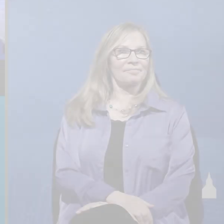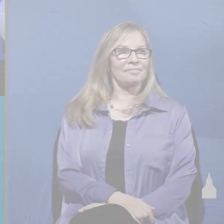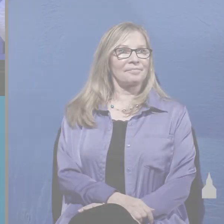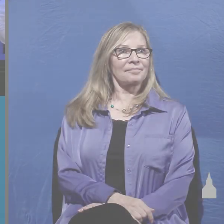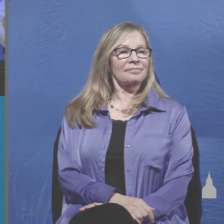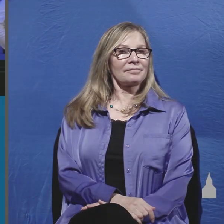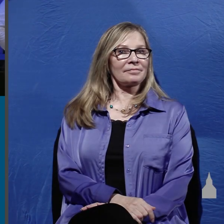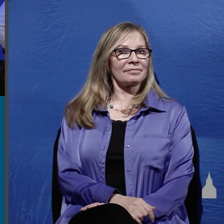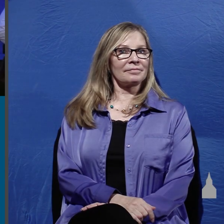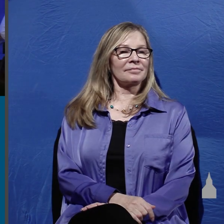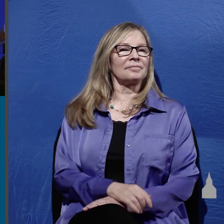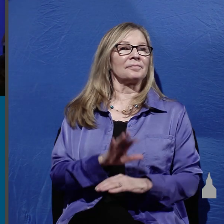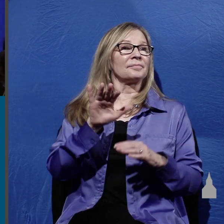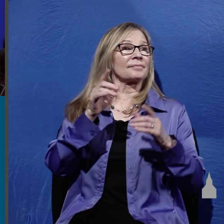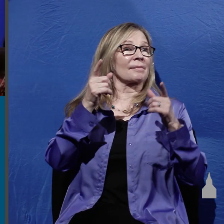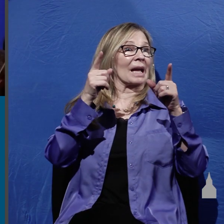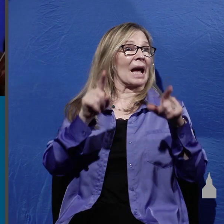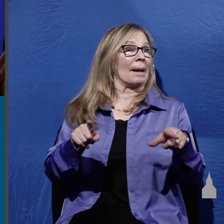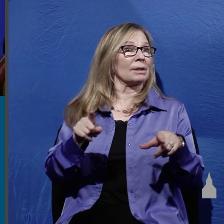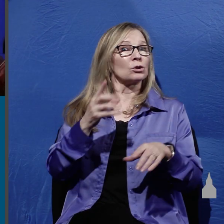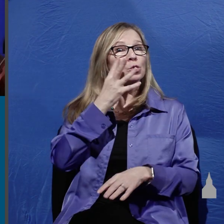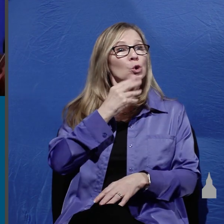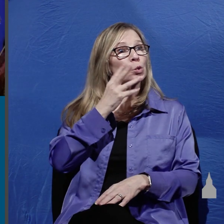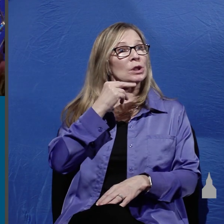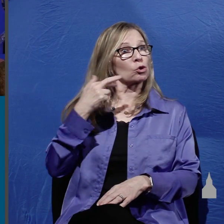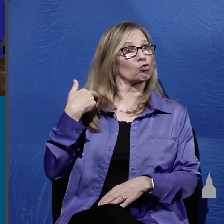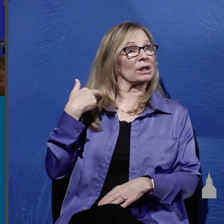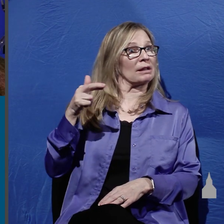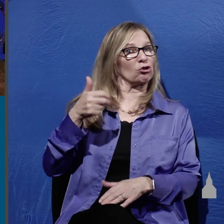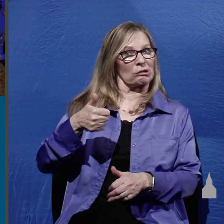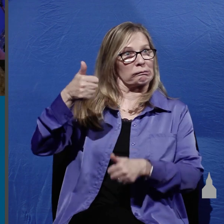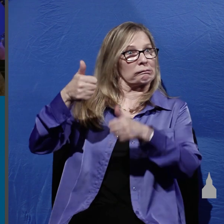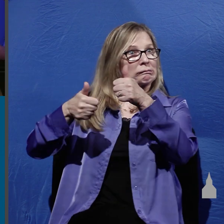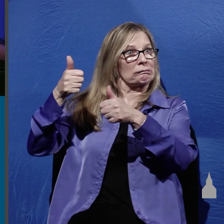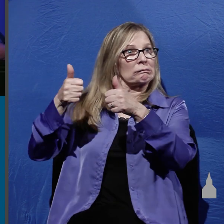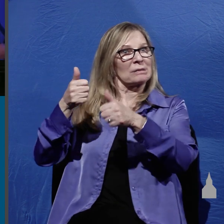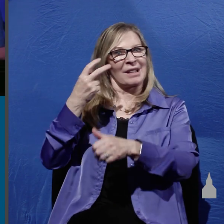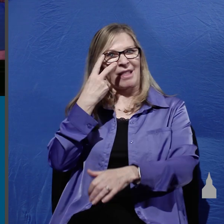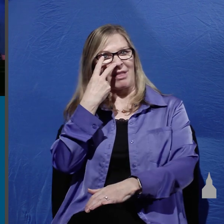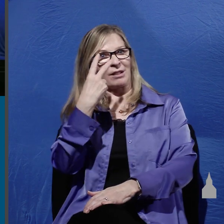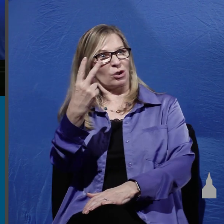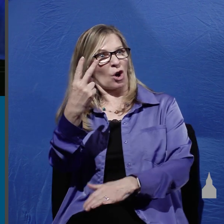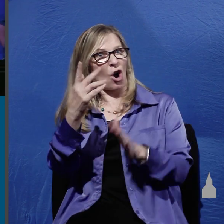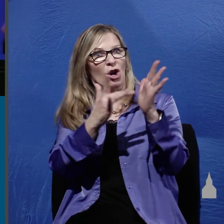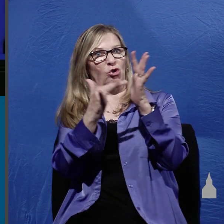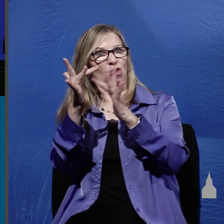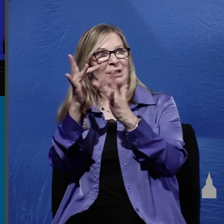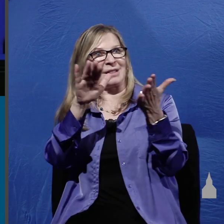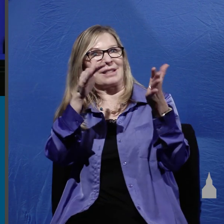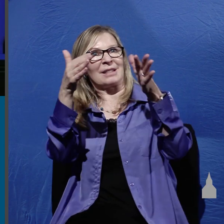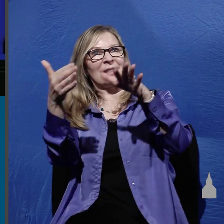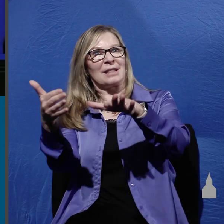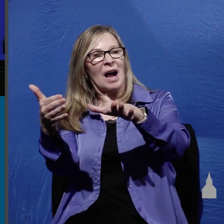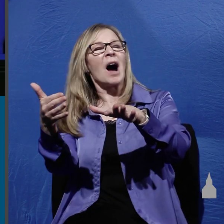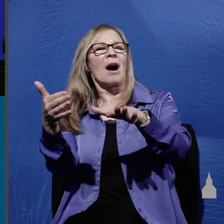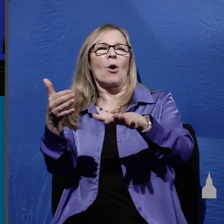when the Jewish religious leaders saw Jesus die on the cross I'm sure there was a great sense